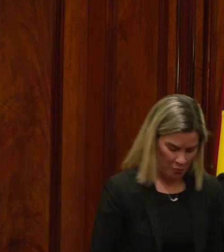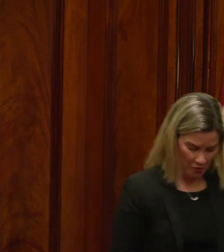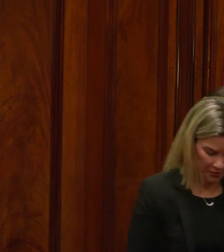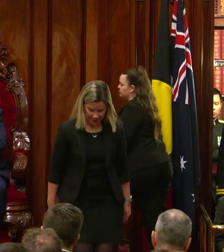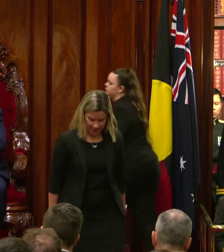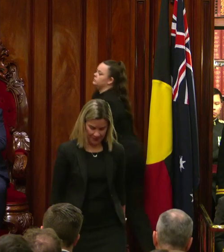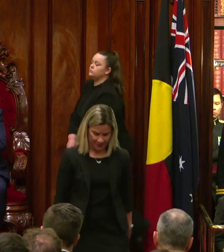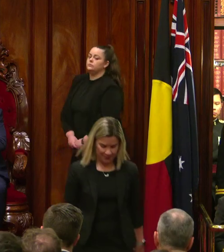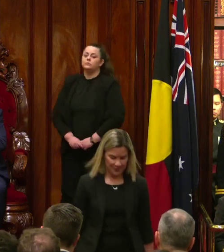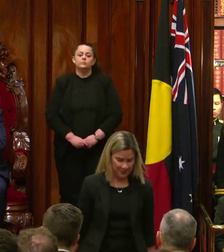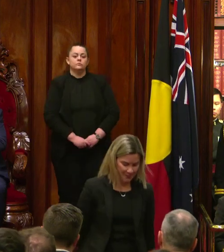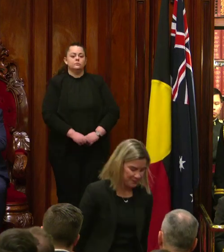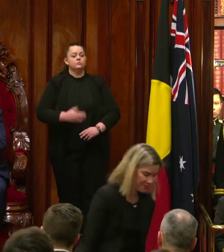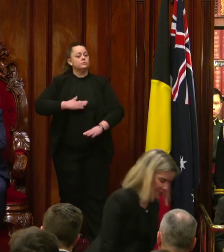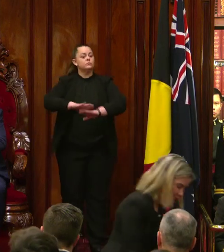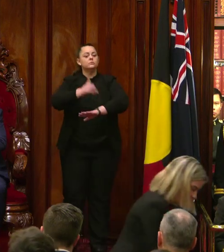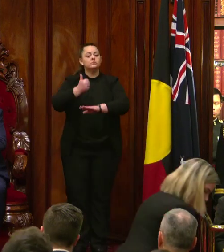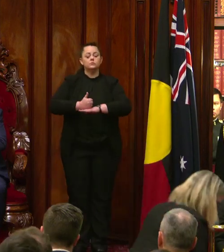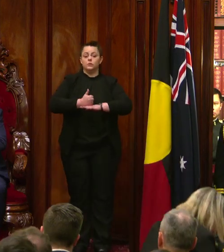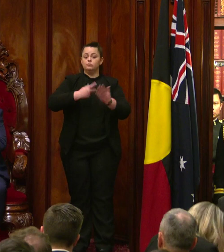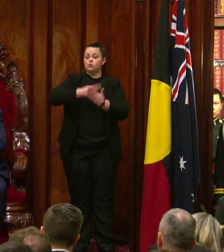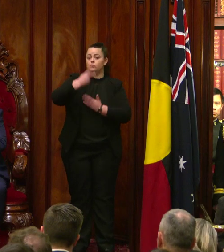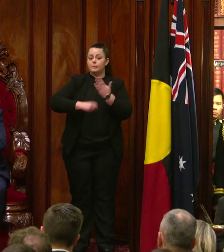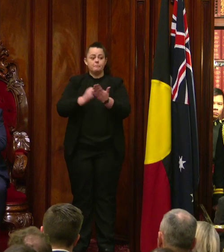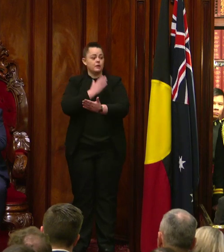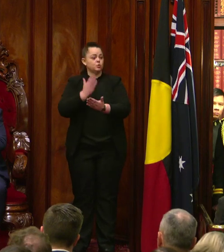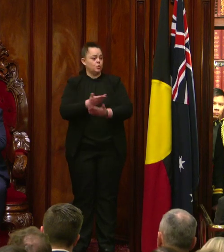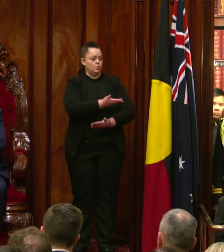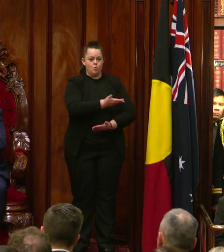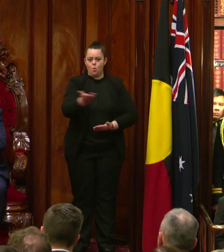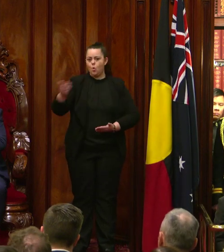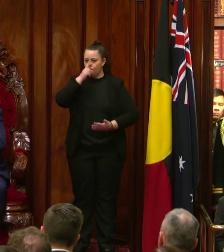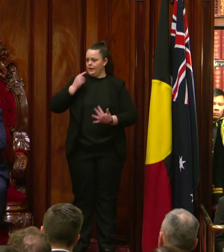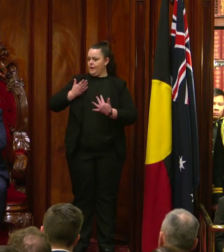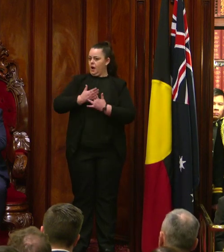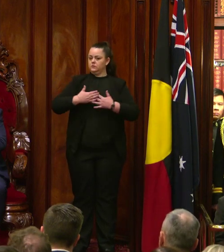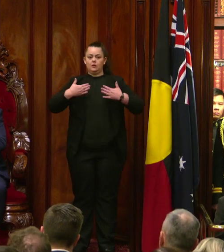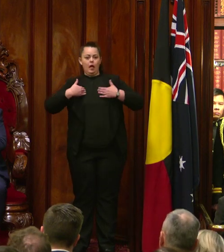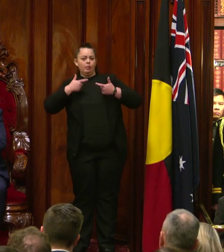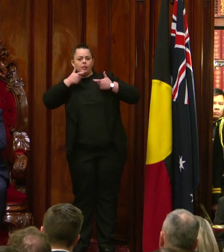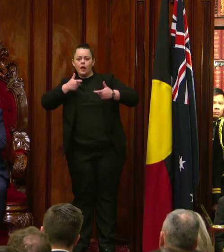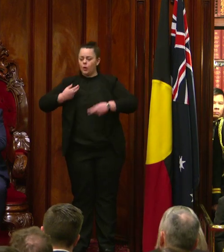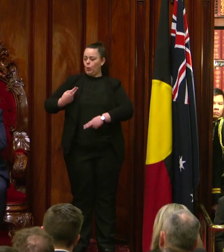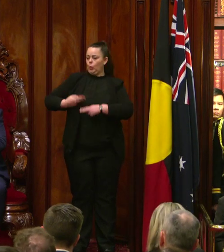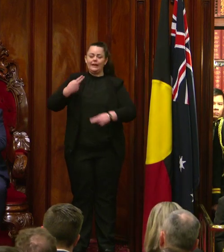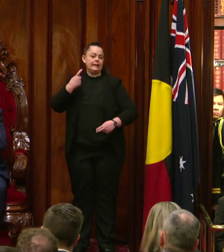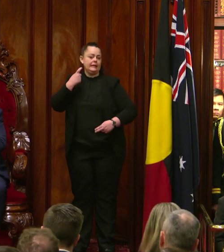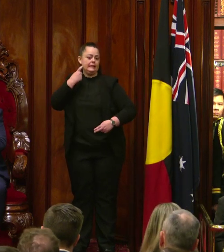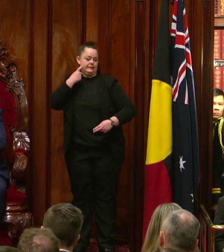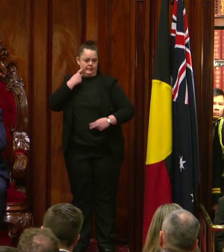can access health care quickly and easily. This is a foundational concern for any government.